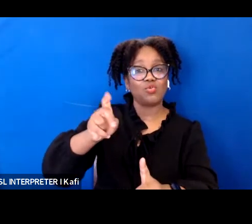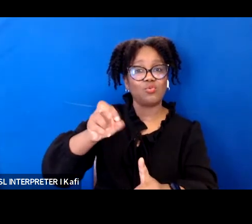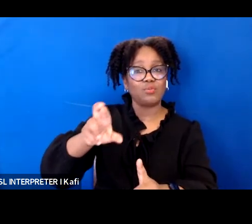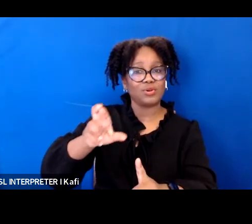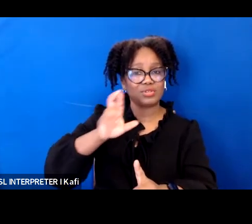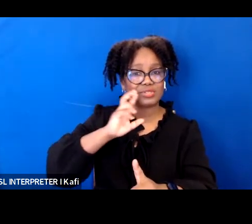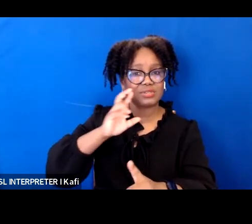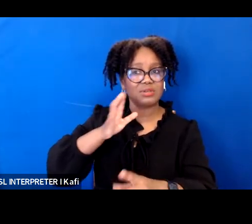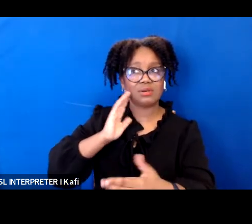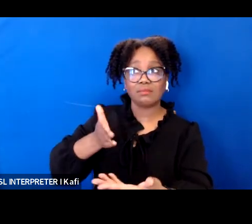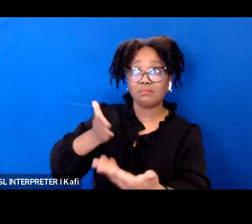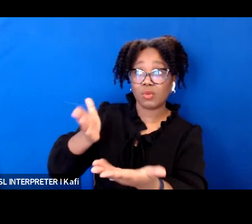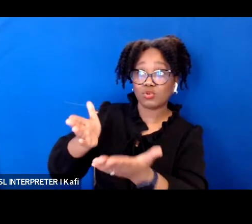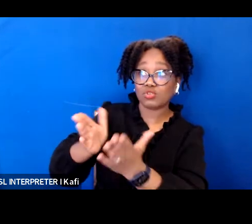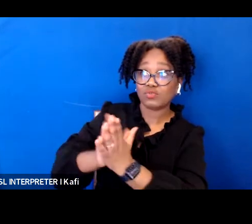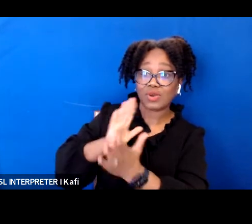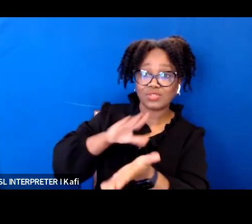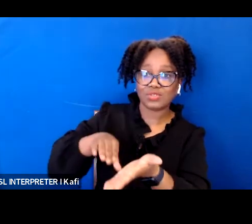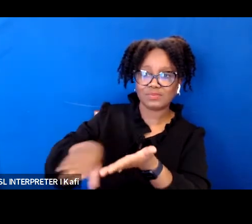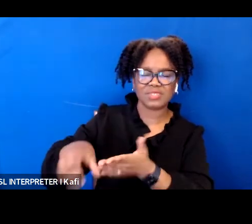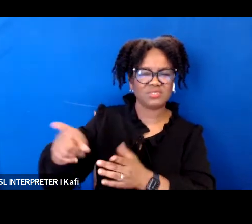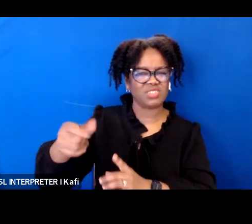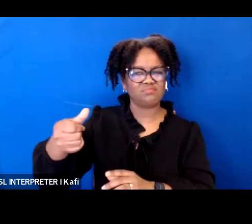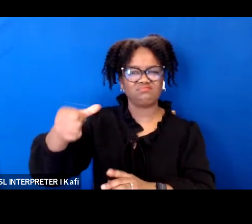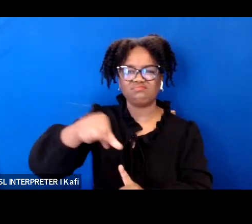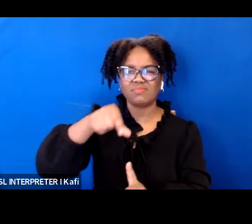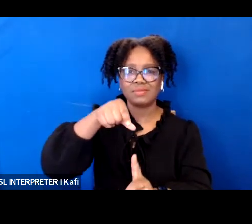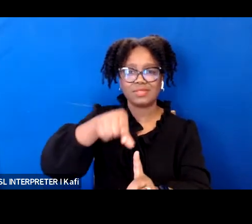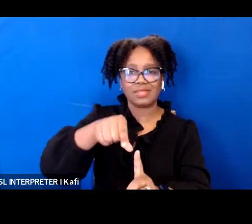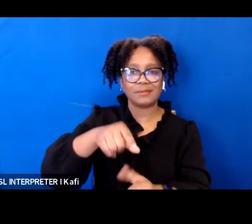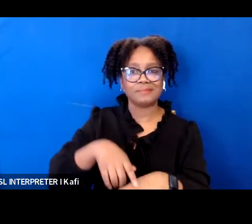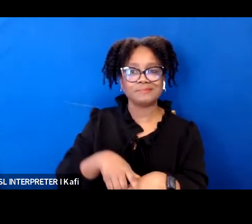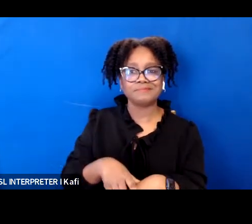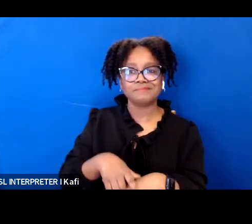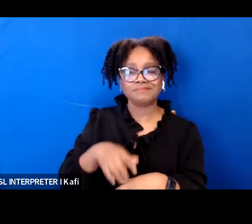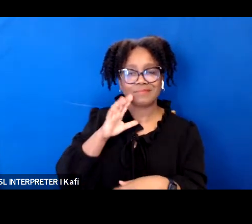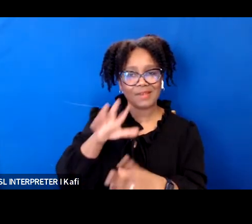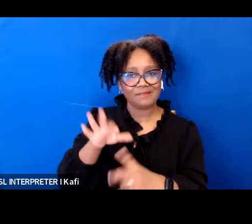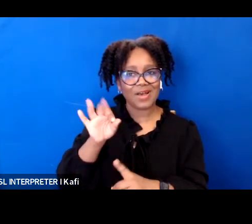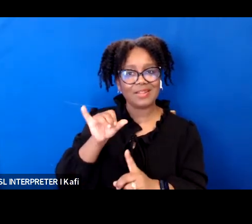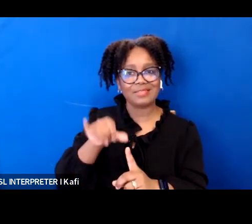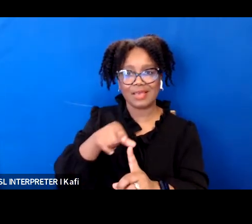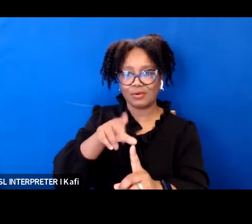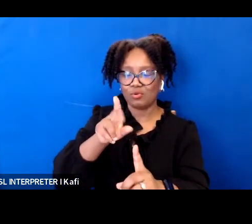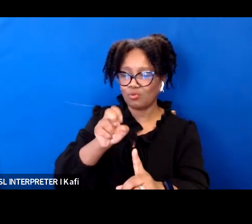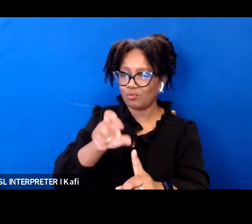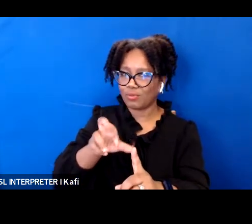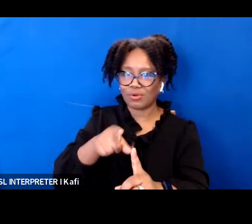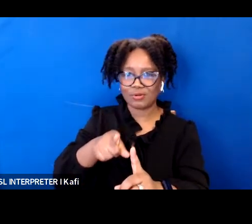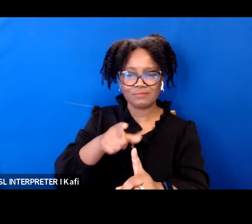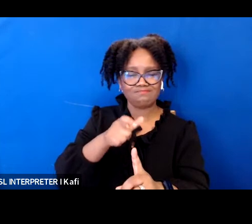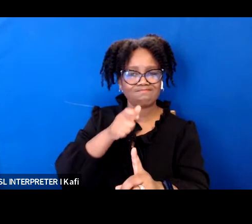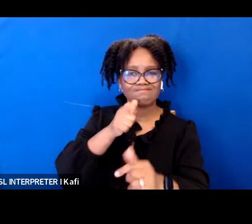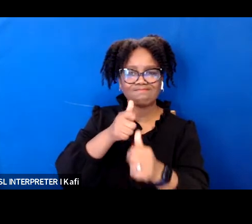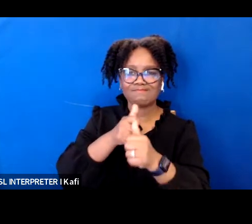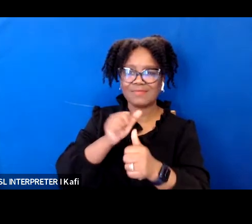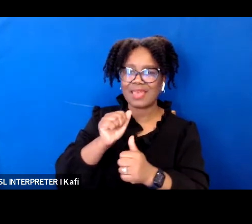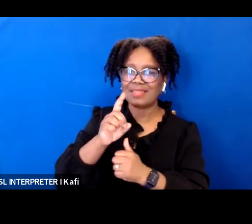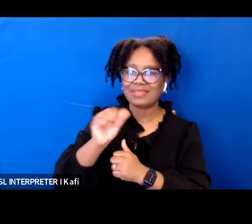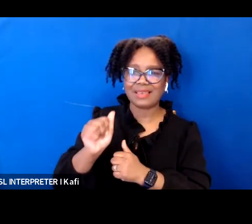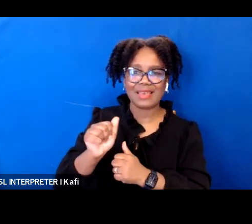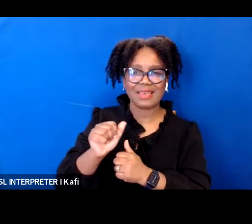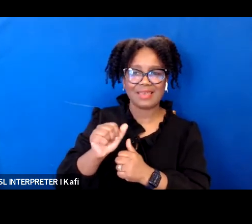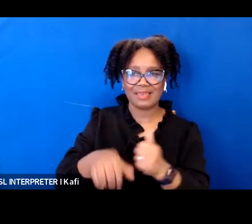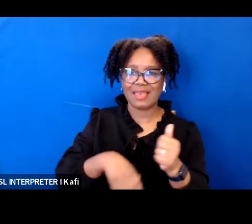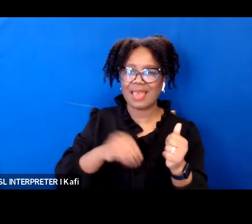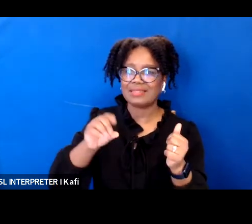obligations under federal and state non-discrimination laws finding that they could not show that neither the ada or the dc human